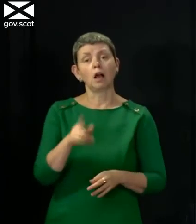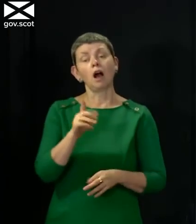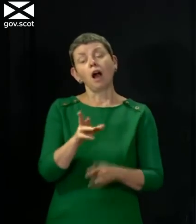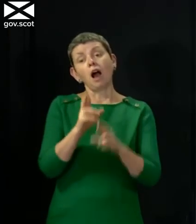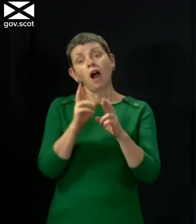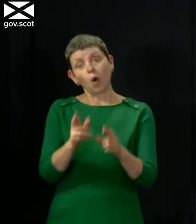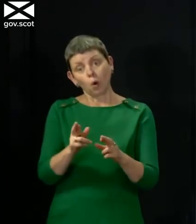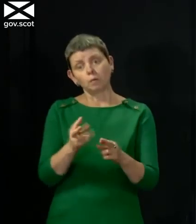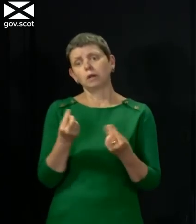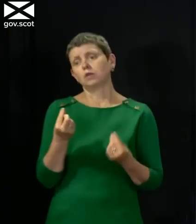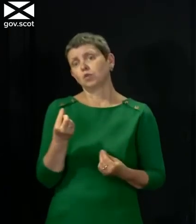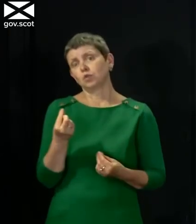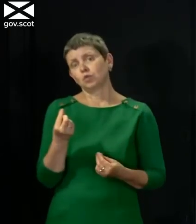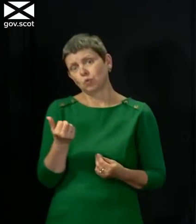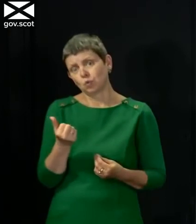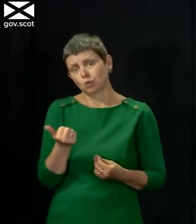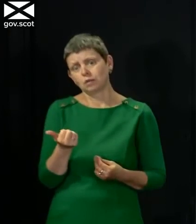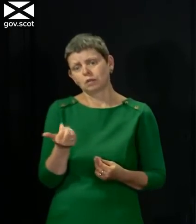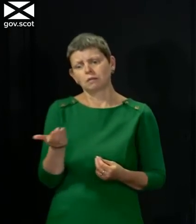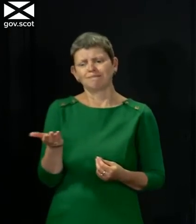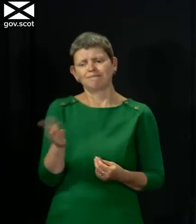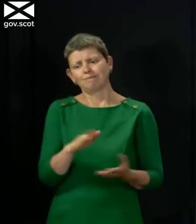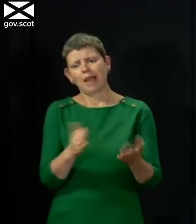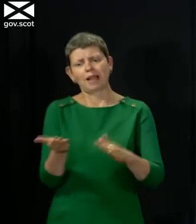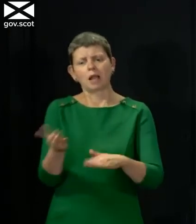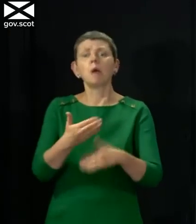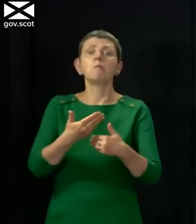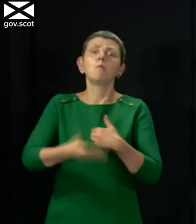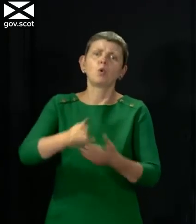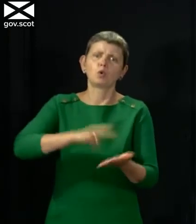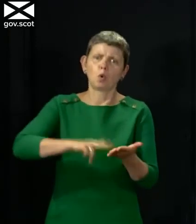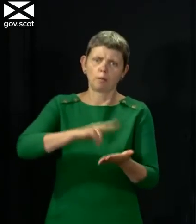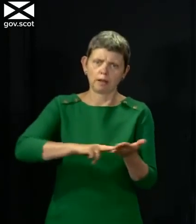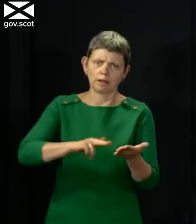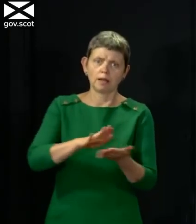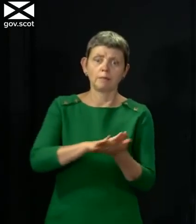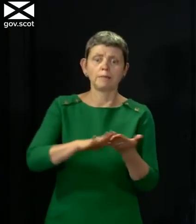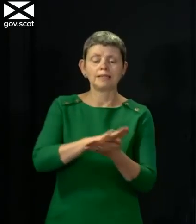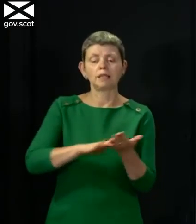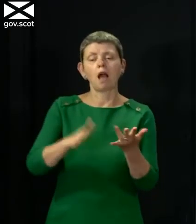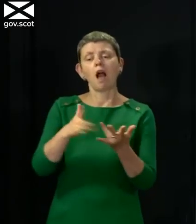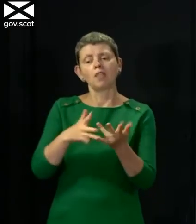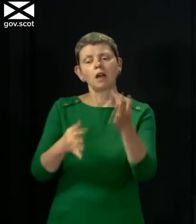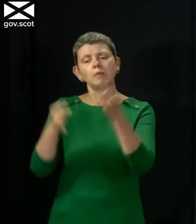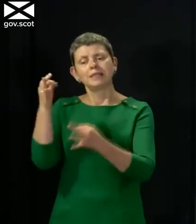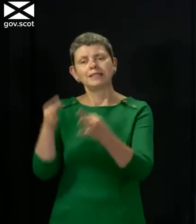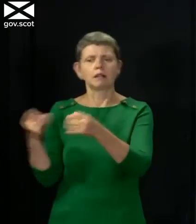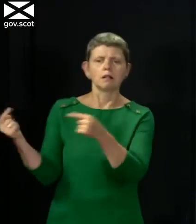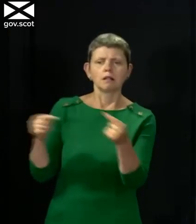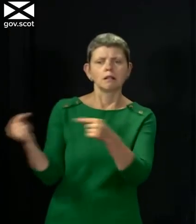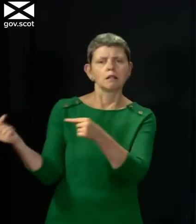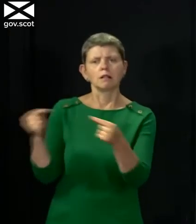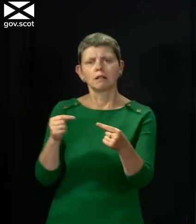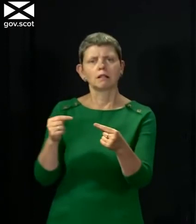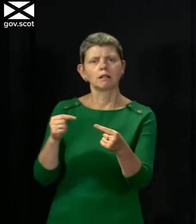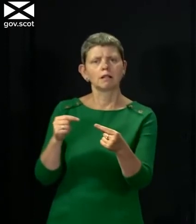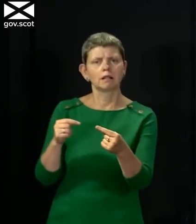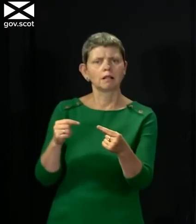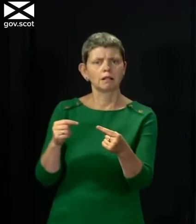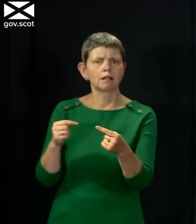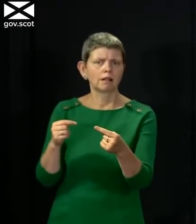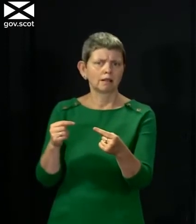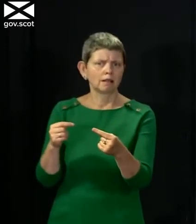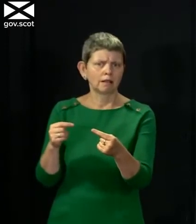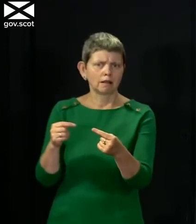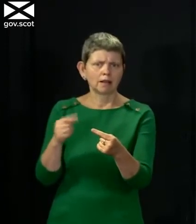get back into much more normality where the constitutional issues and the political debates we rightly have as part of a healthy, vibrant